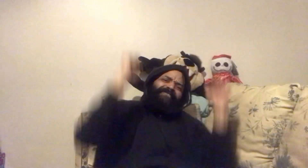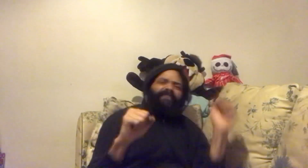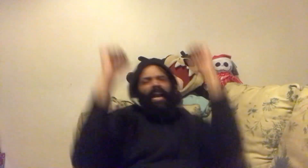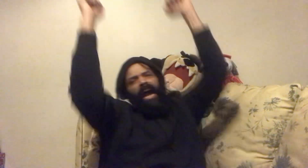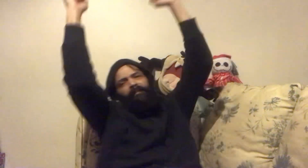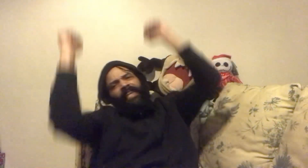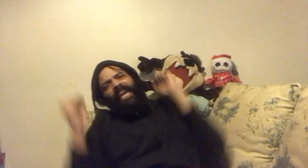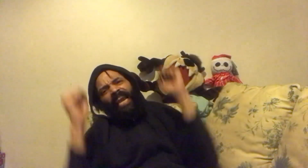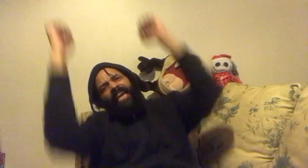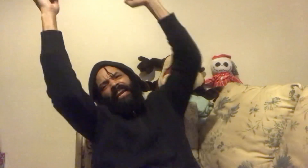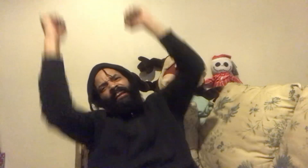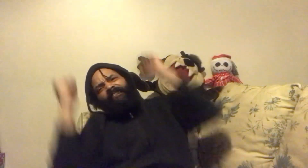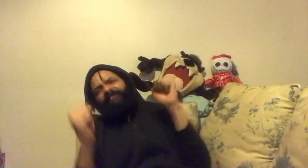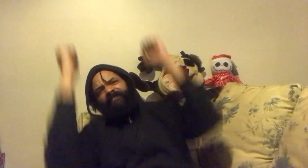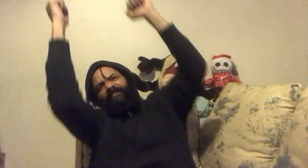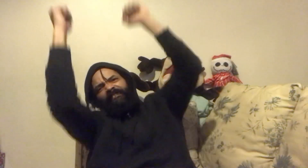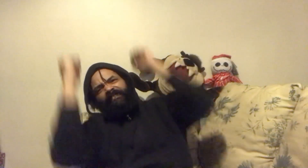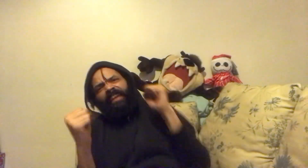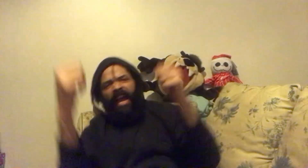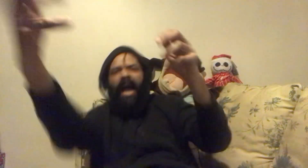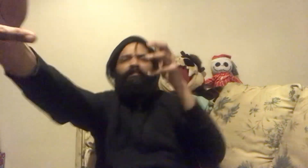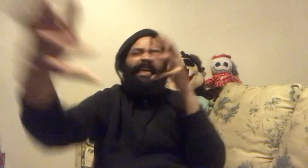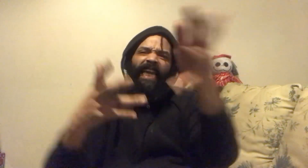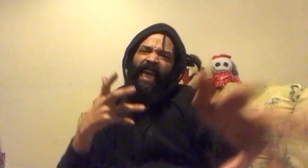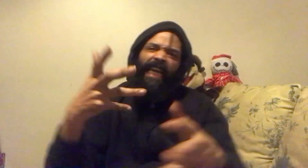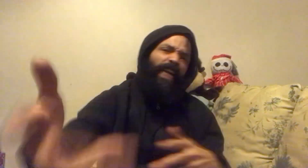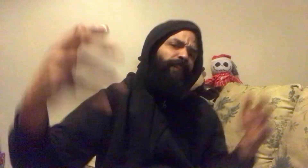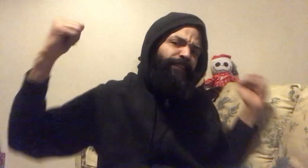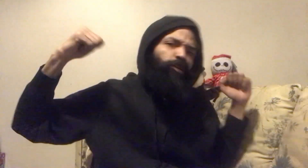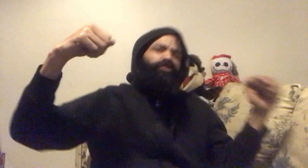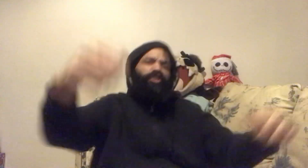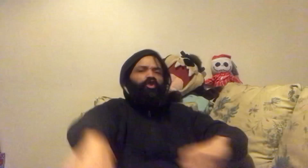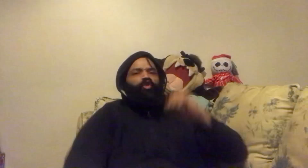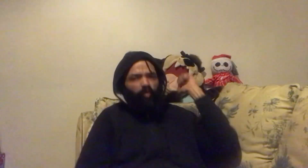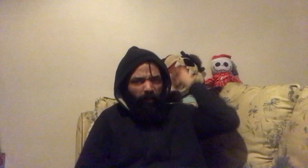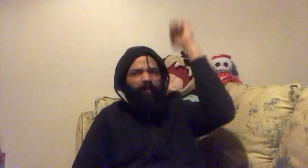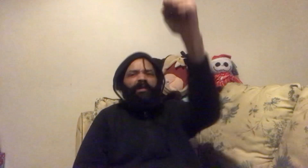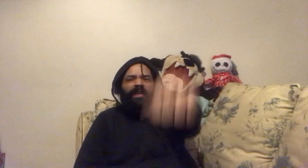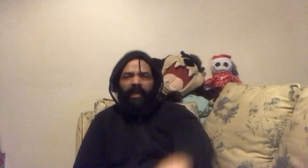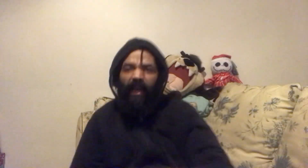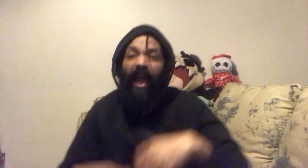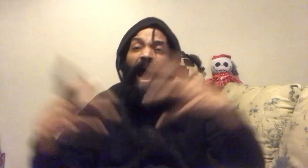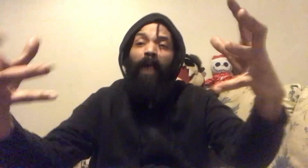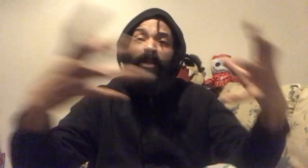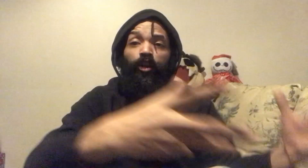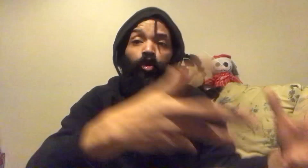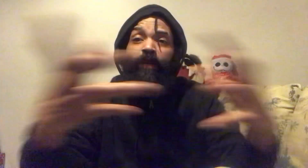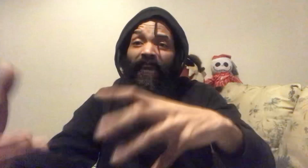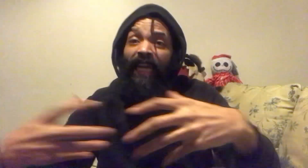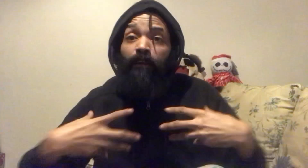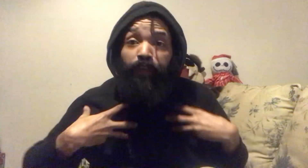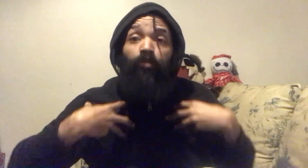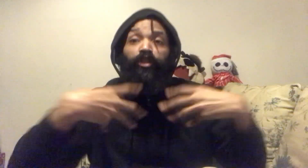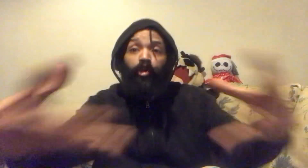I'm the king I'm the king of YouTube I'm the new king of YouTube